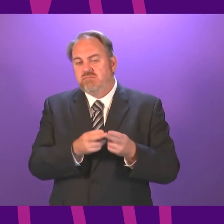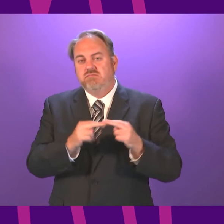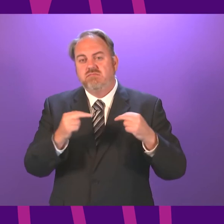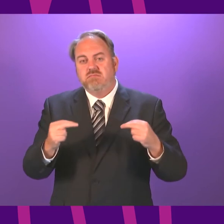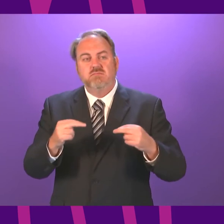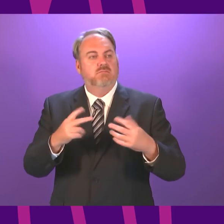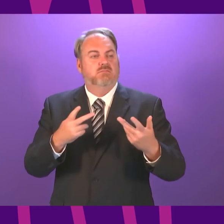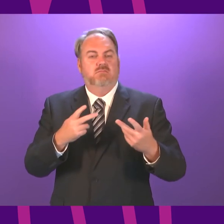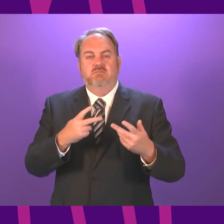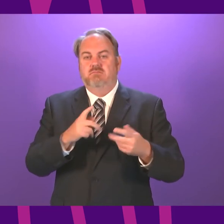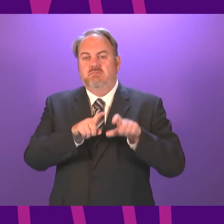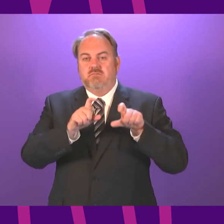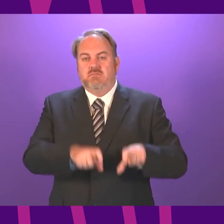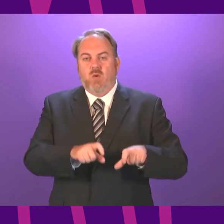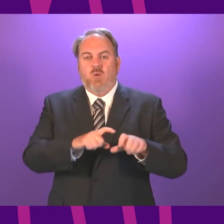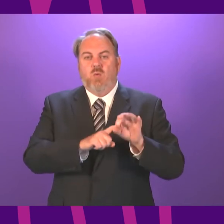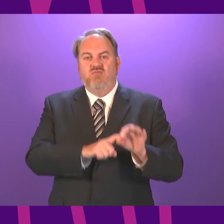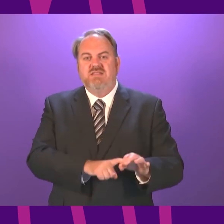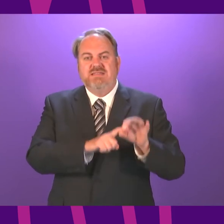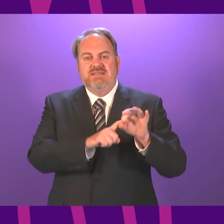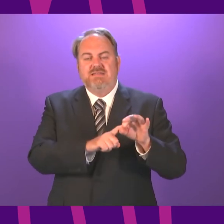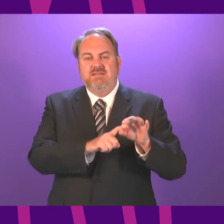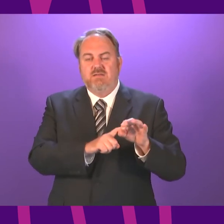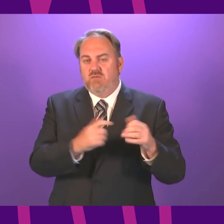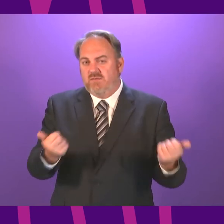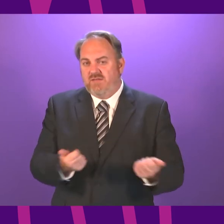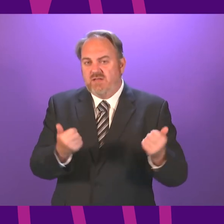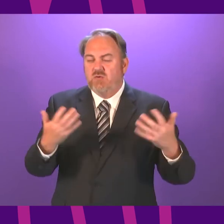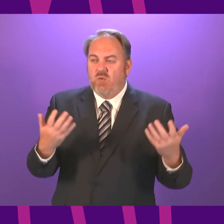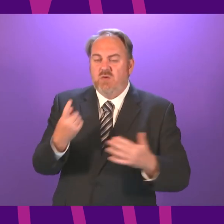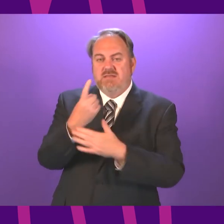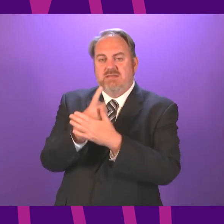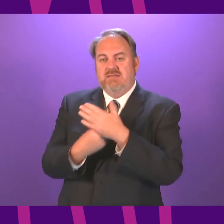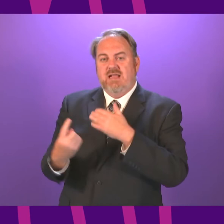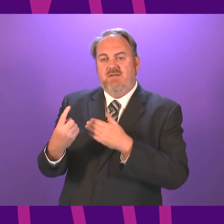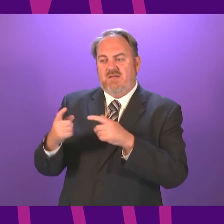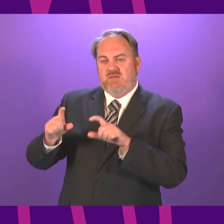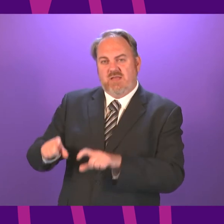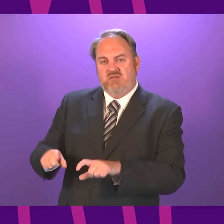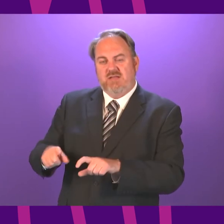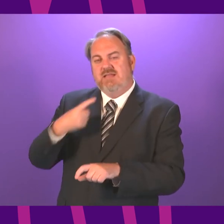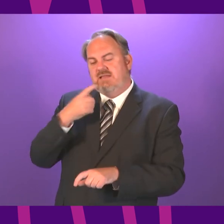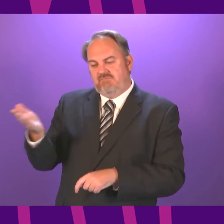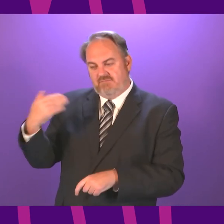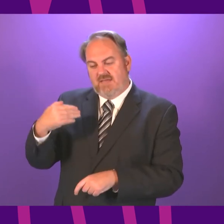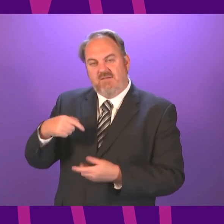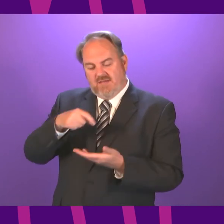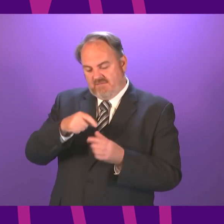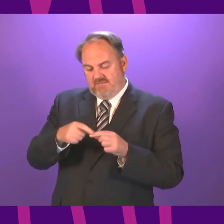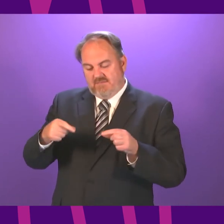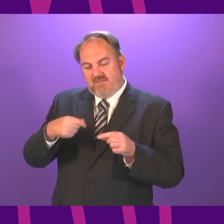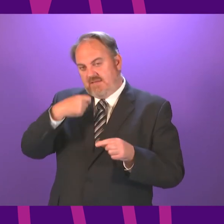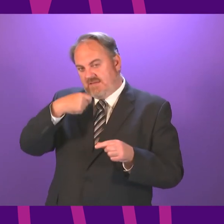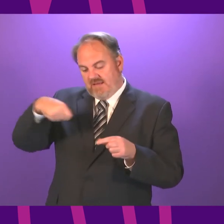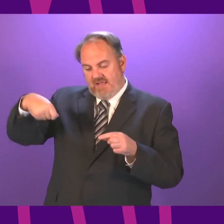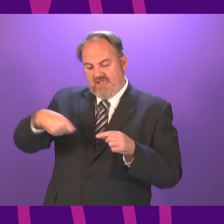or indeed, what he suggested, to end self-isolation and replace it with lateral flow testing, something which has been